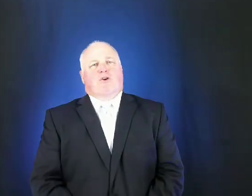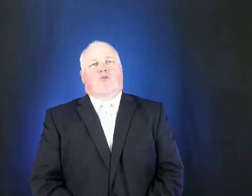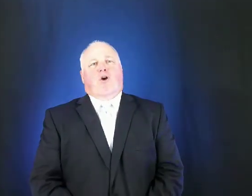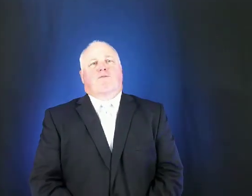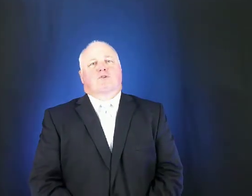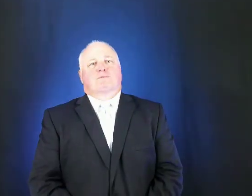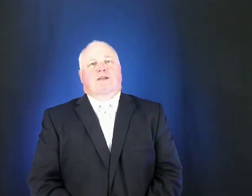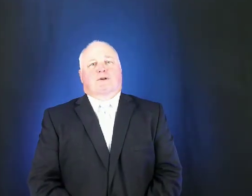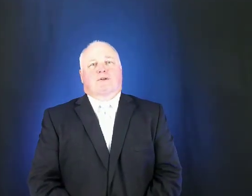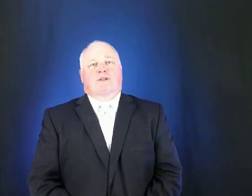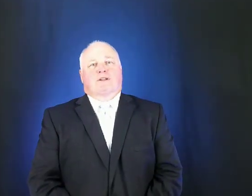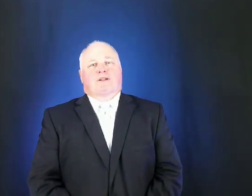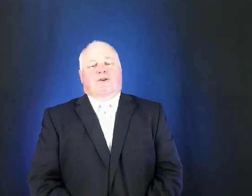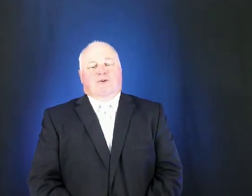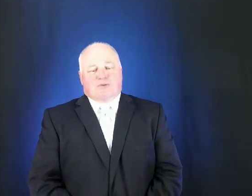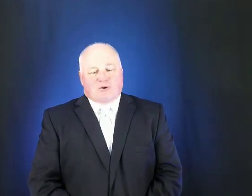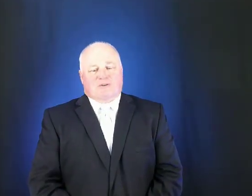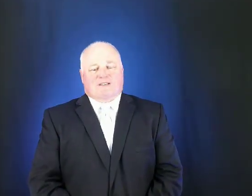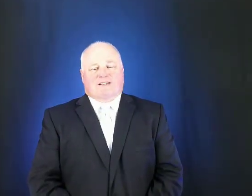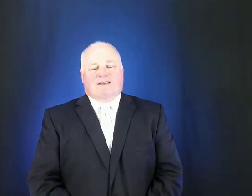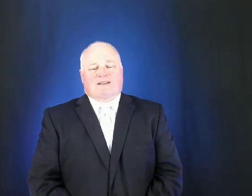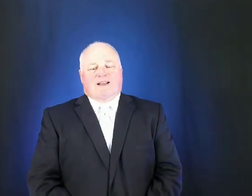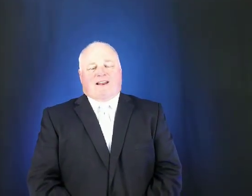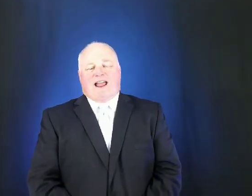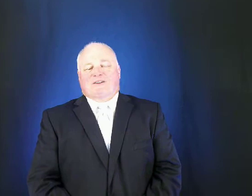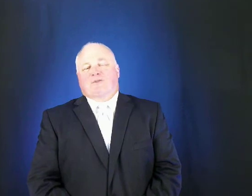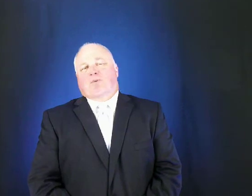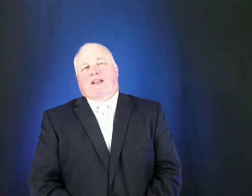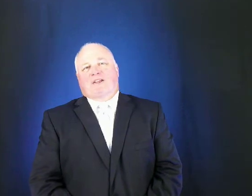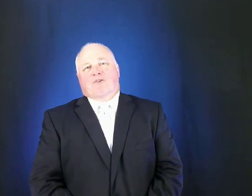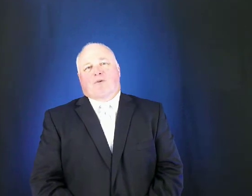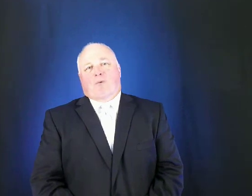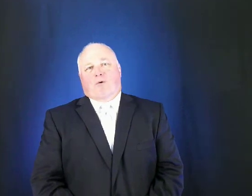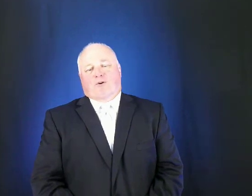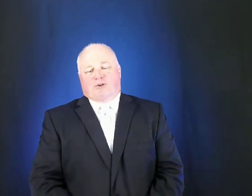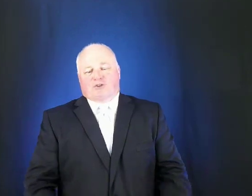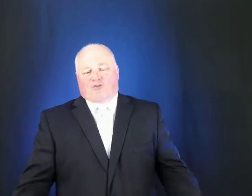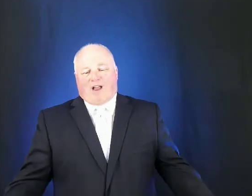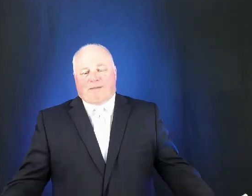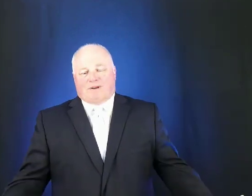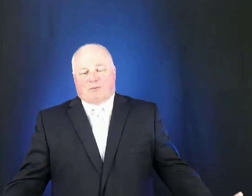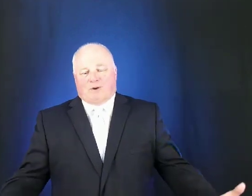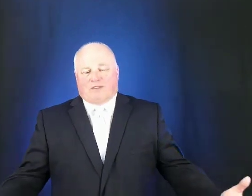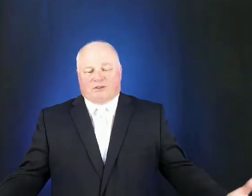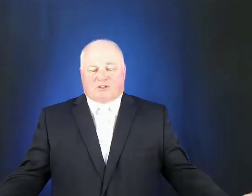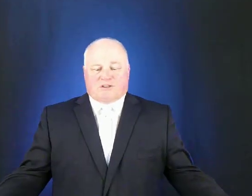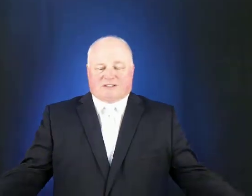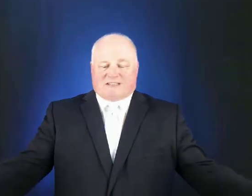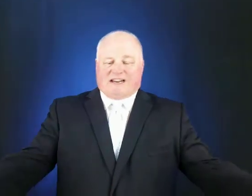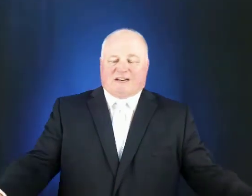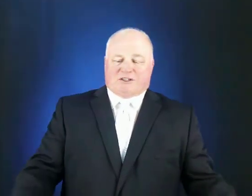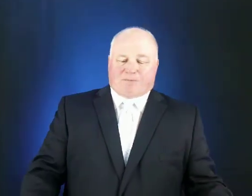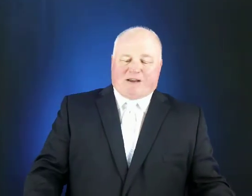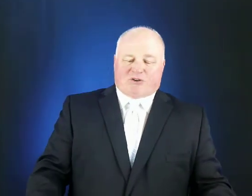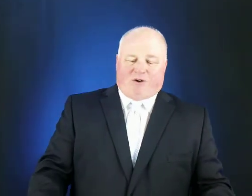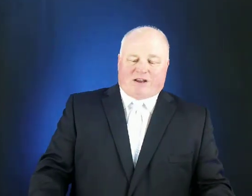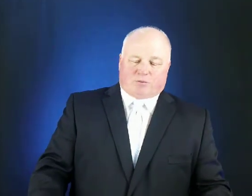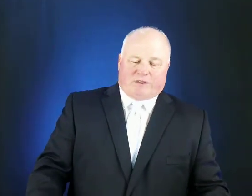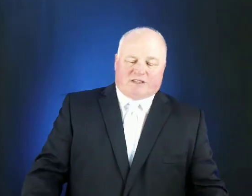Grover's Mill New Jersey an actor playing the reporter described it with the scene of the spacecraft with this